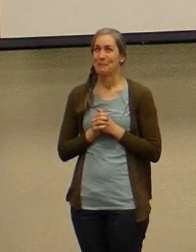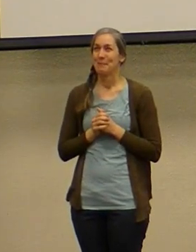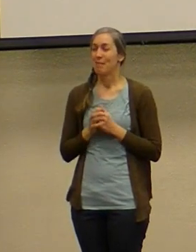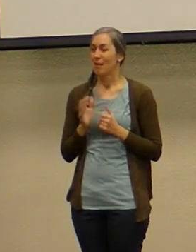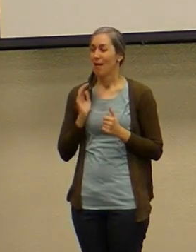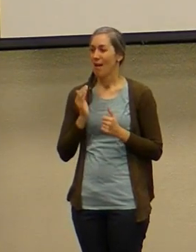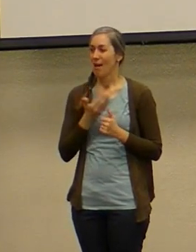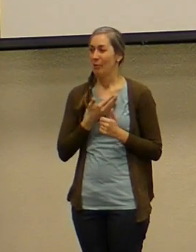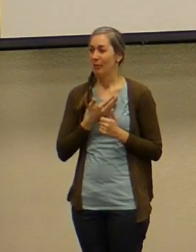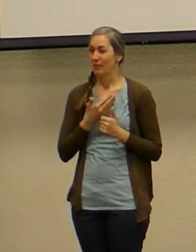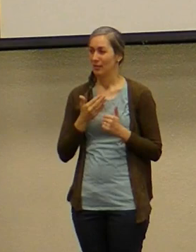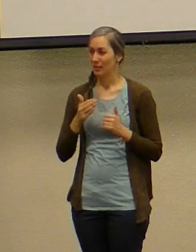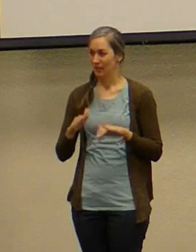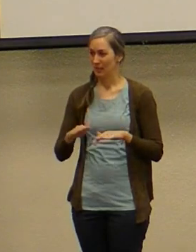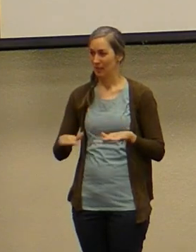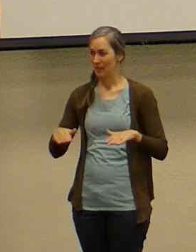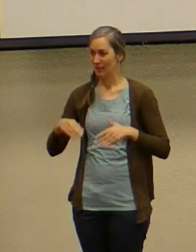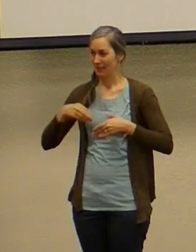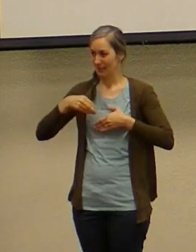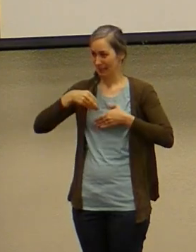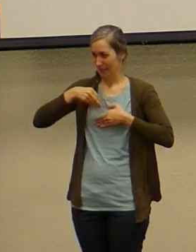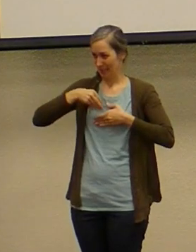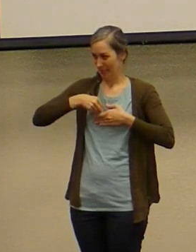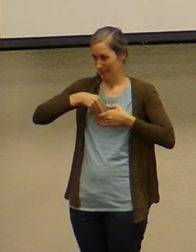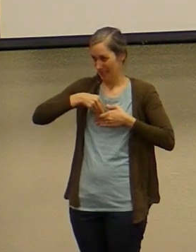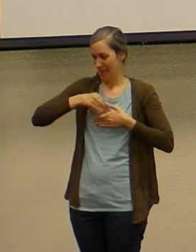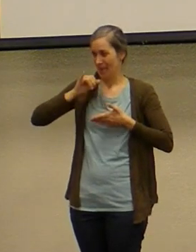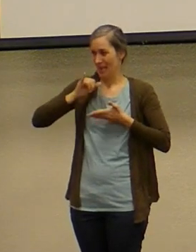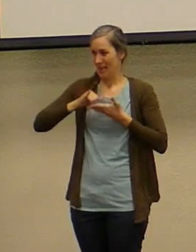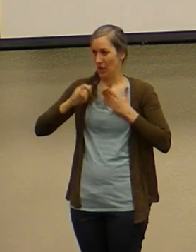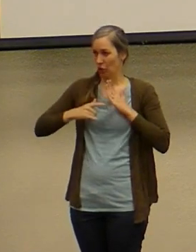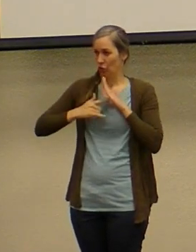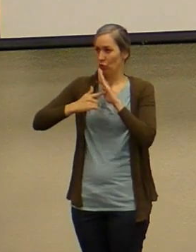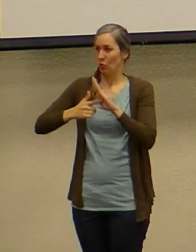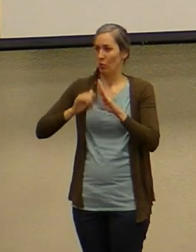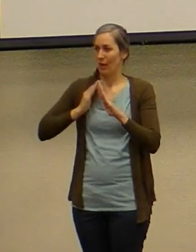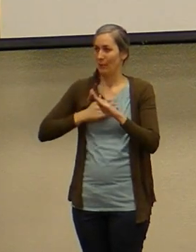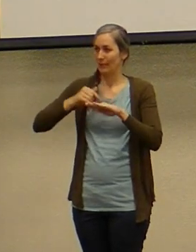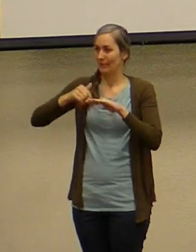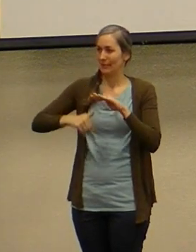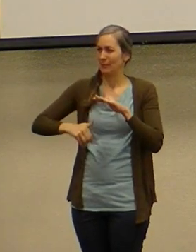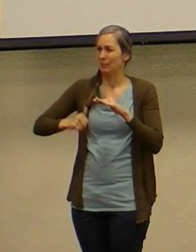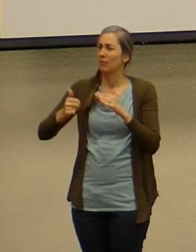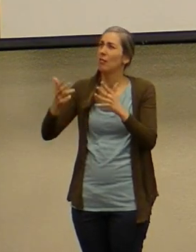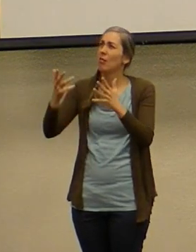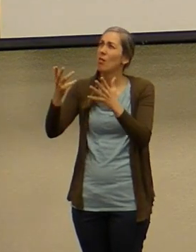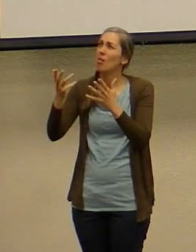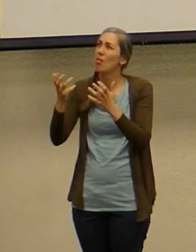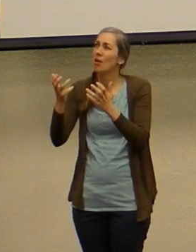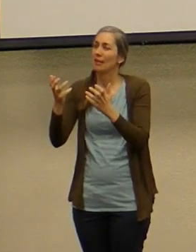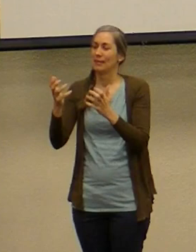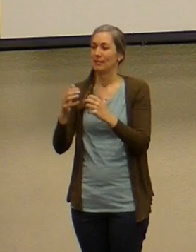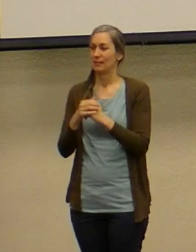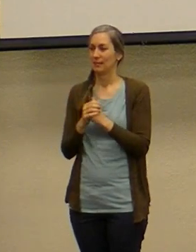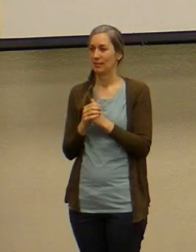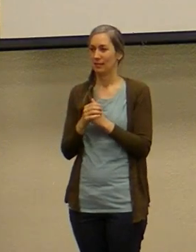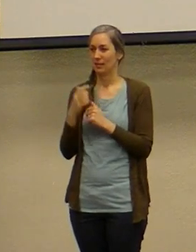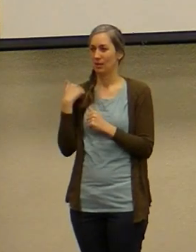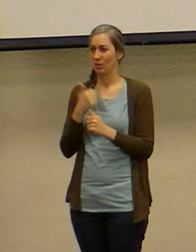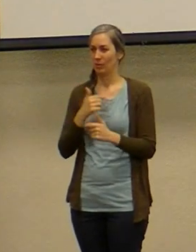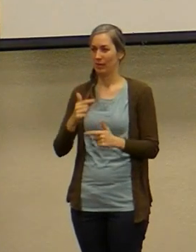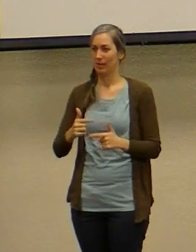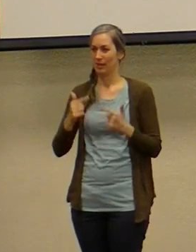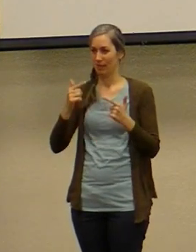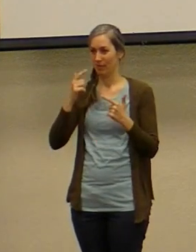our inner child is the personification of our deepest longings and desires and because we live in a post-genesis 3 world